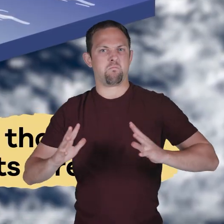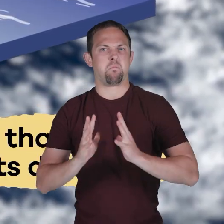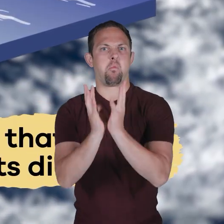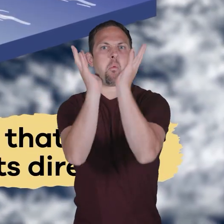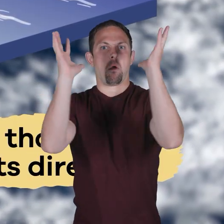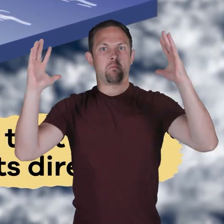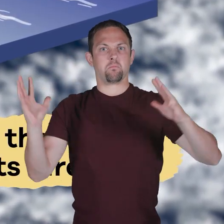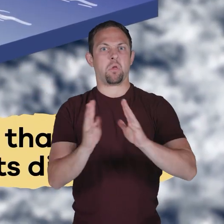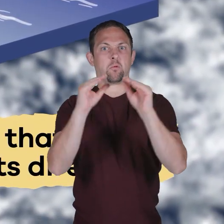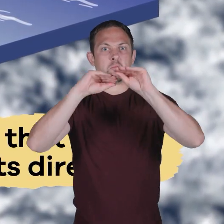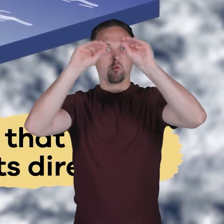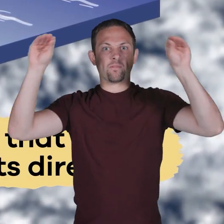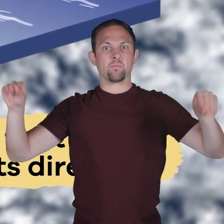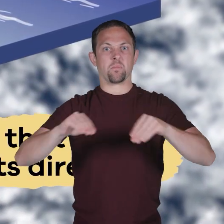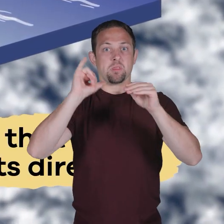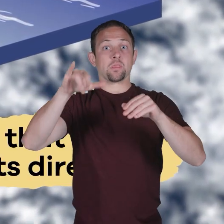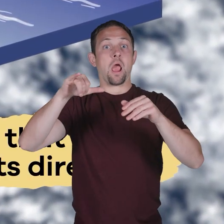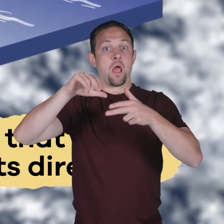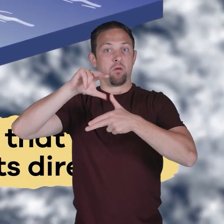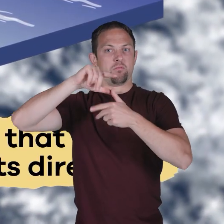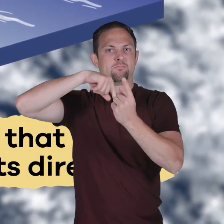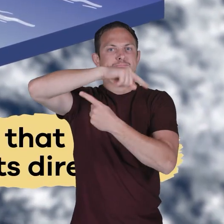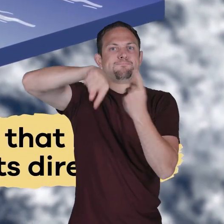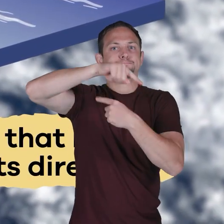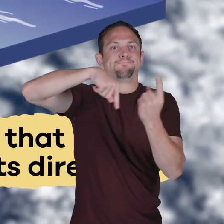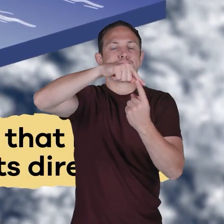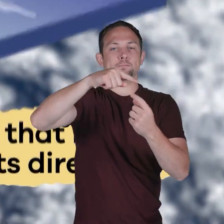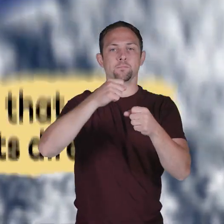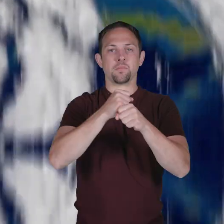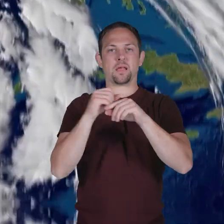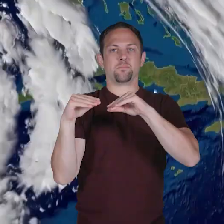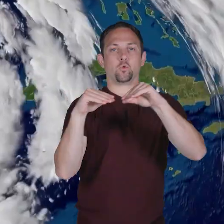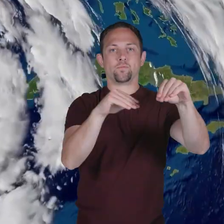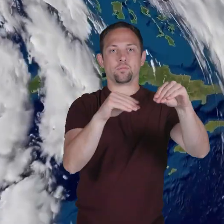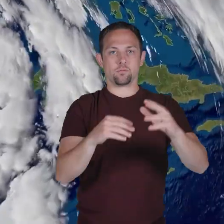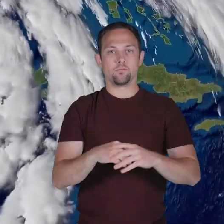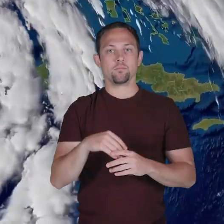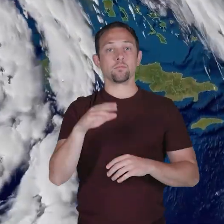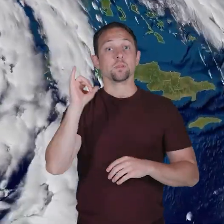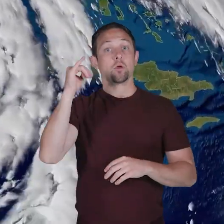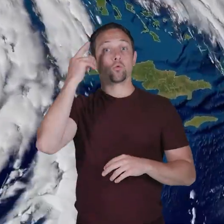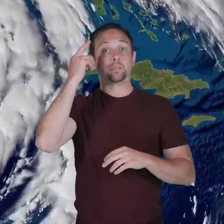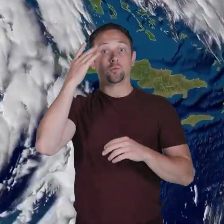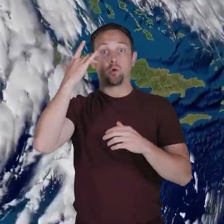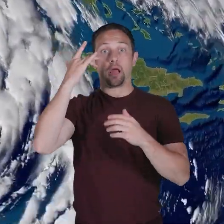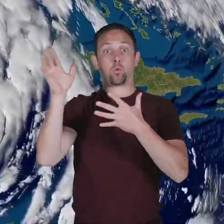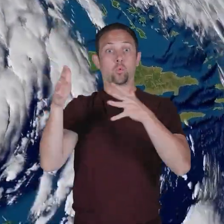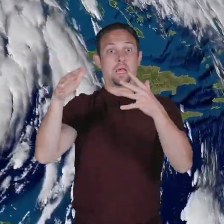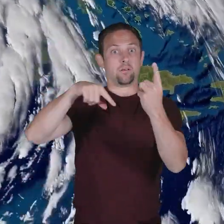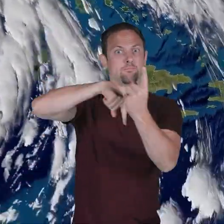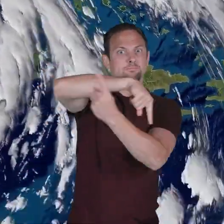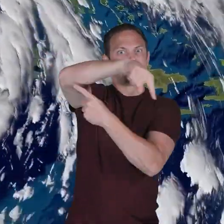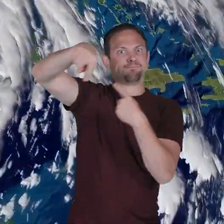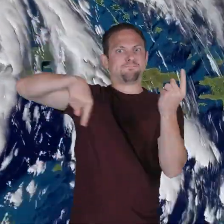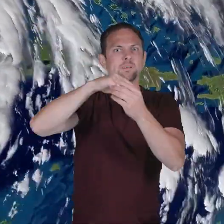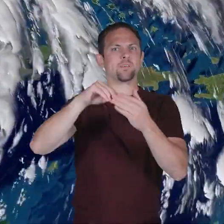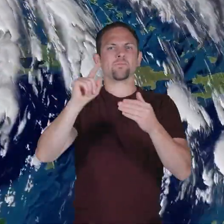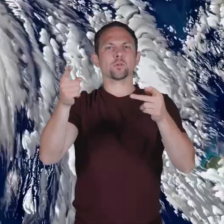moves the hurricane and determines its direction. The reason the wind spirals in the first place is